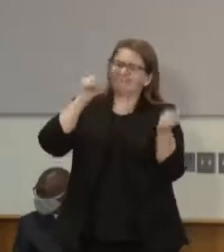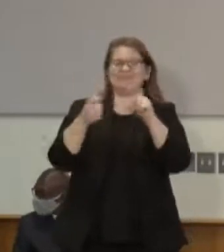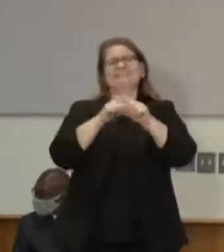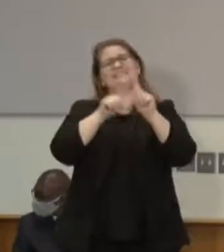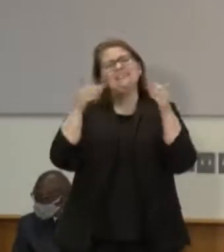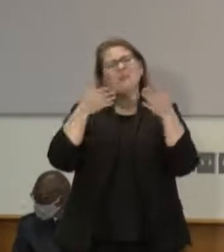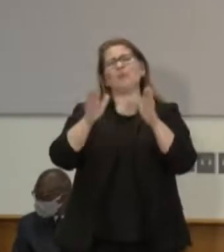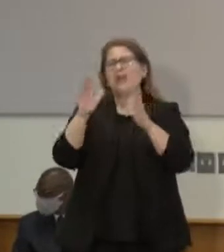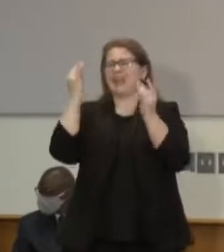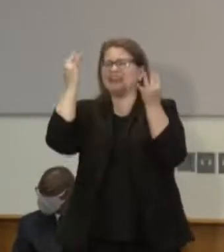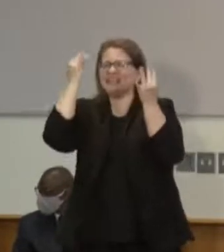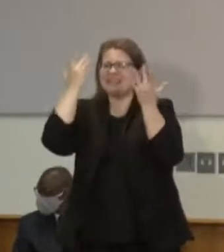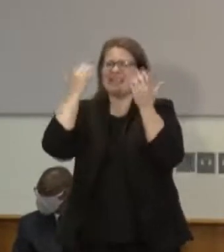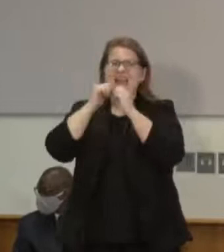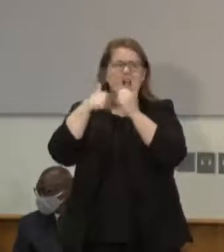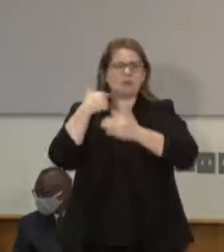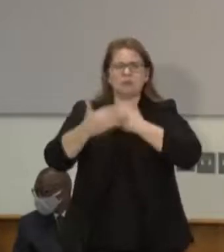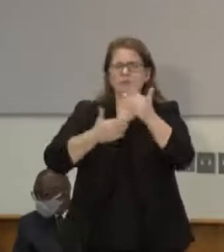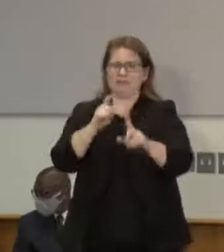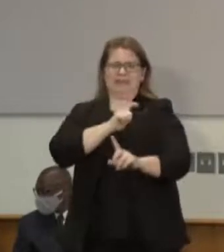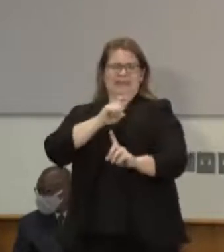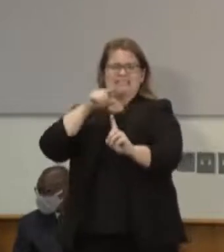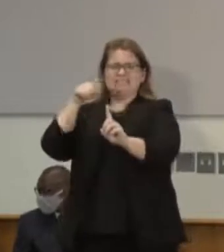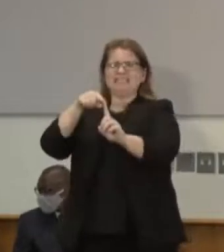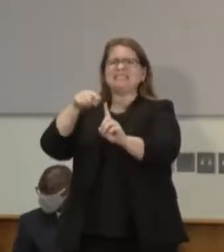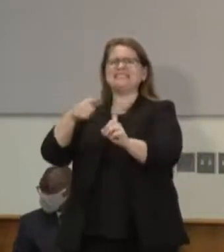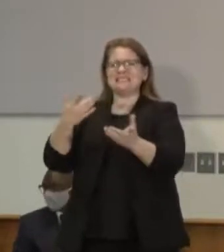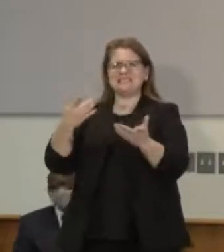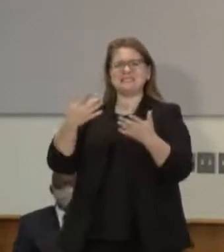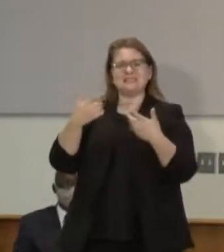feel free to. But I think this is where communities will take the lead.